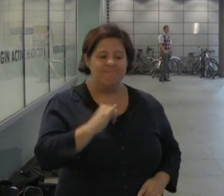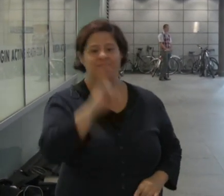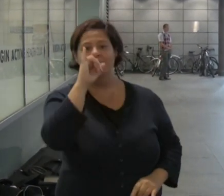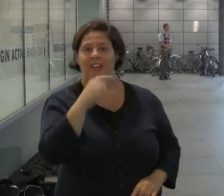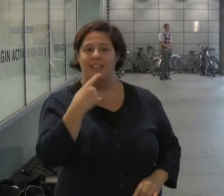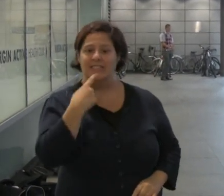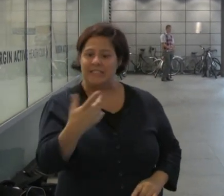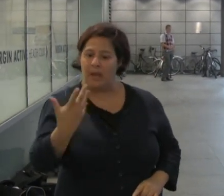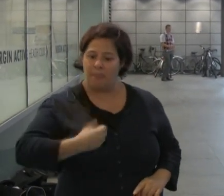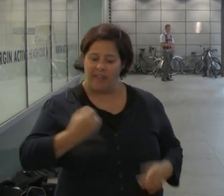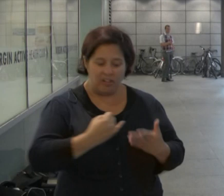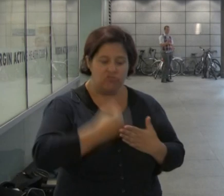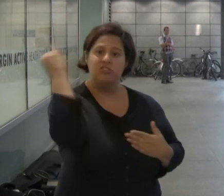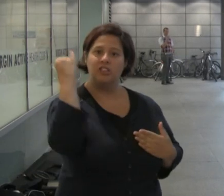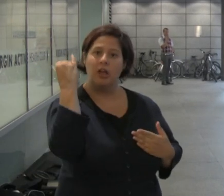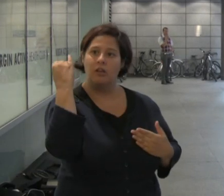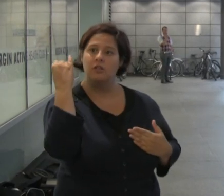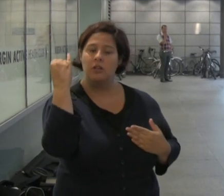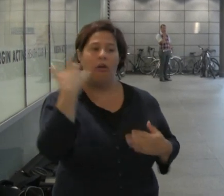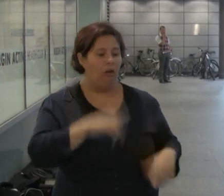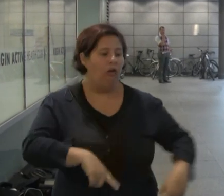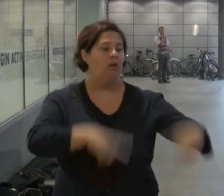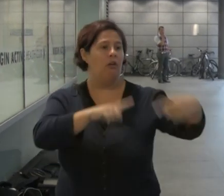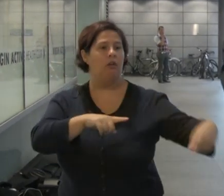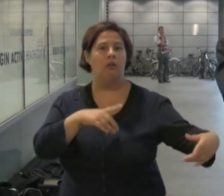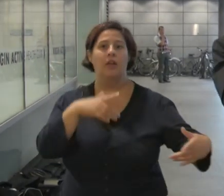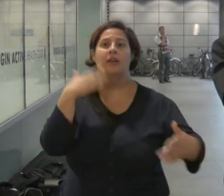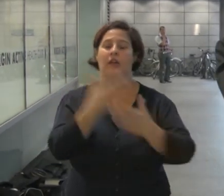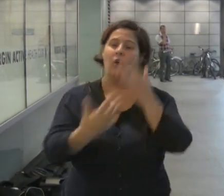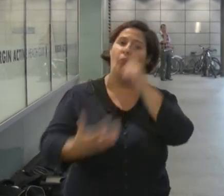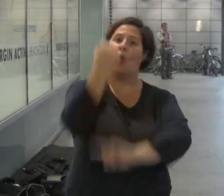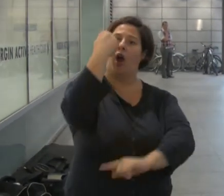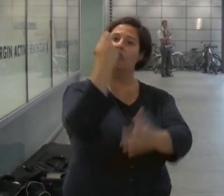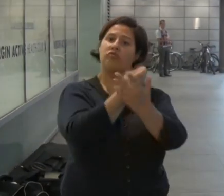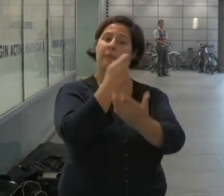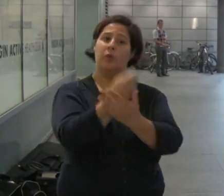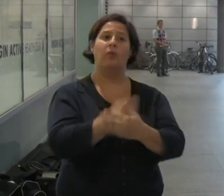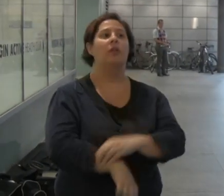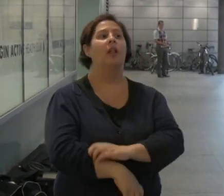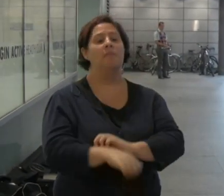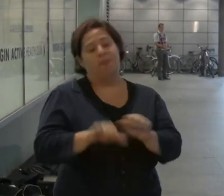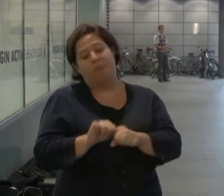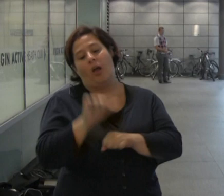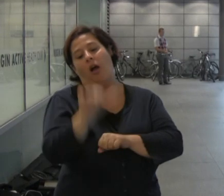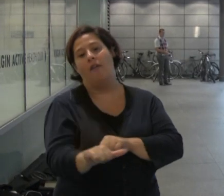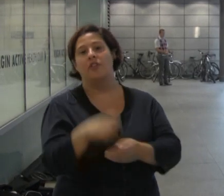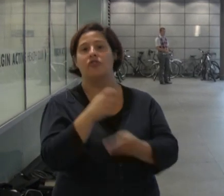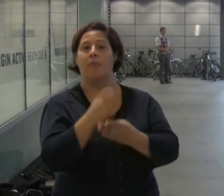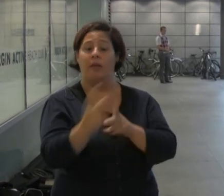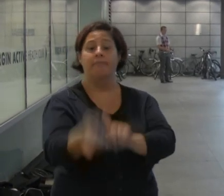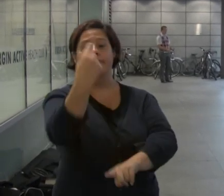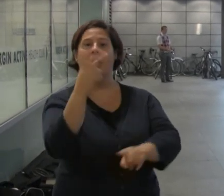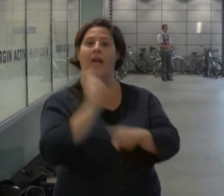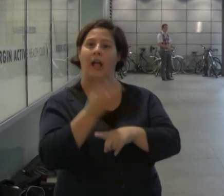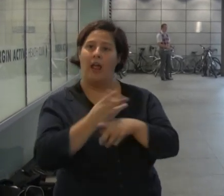to find his benefit claim rejected. He then appealed against the decision and won at tribunal. But shortly after that decision, he was called in